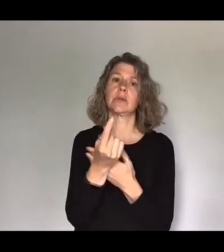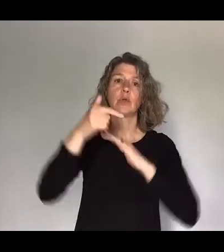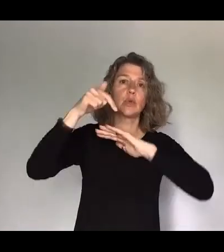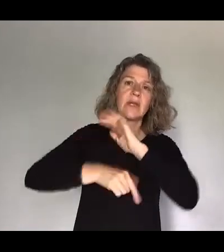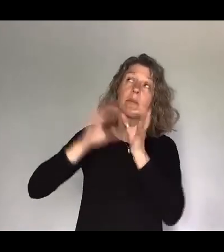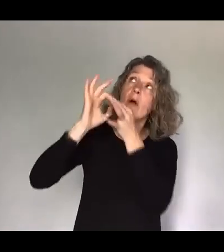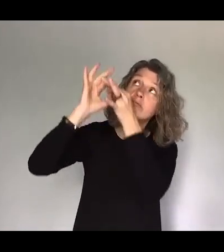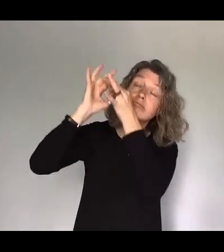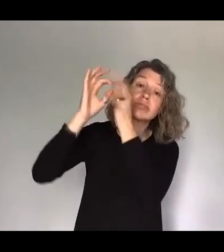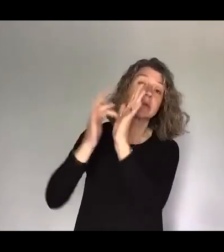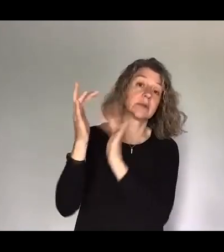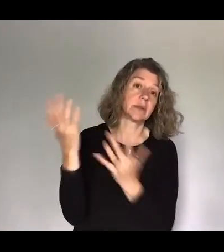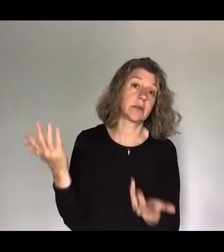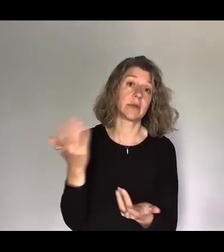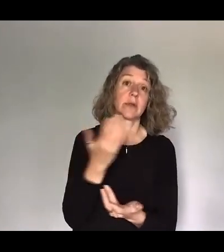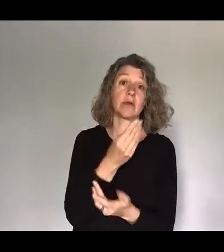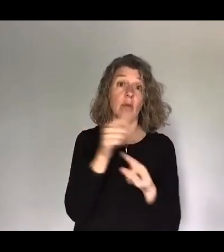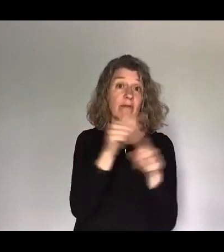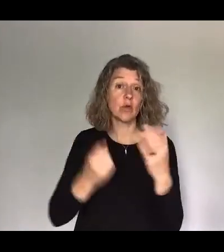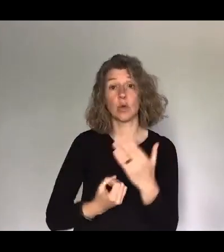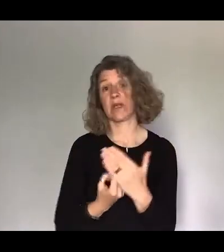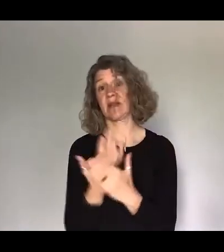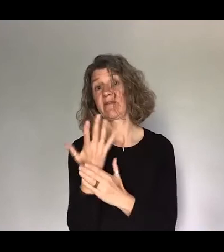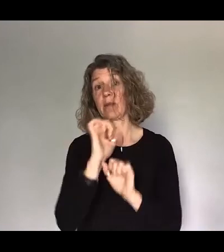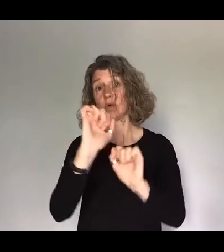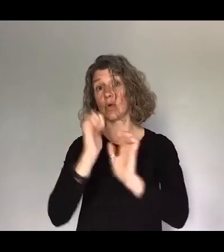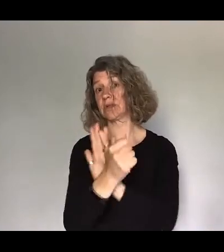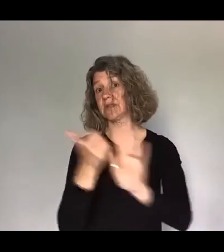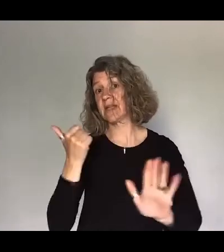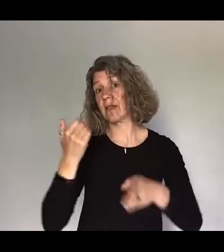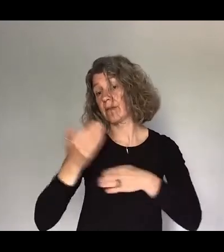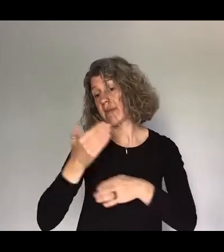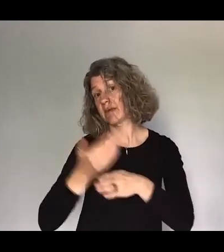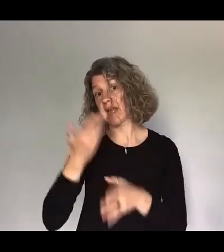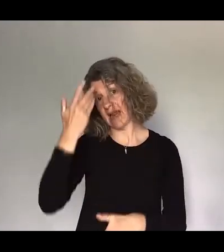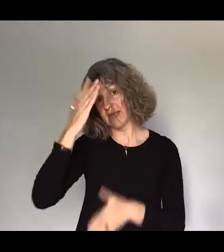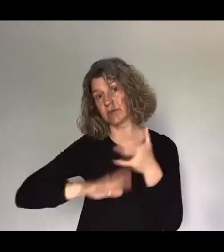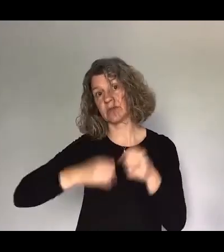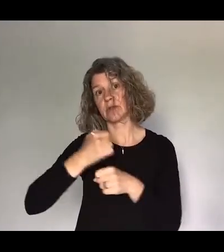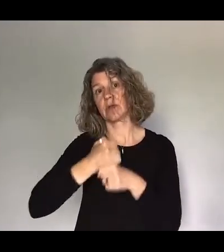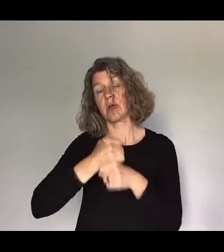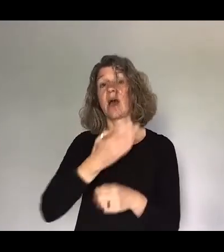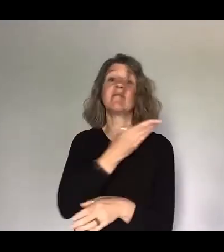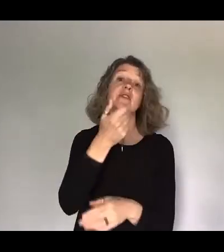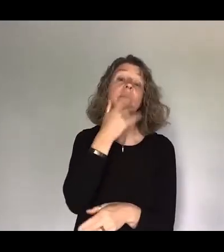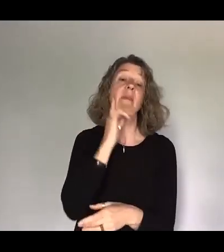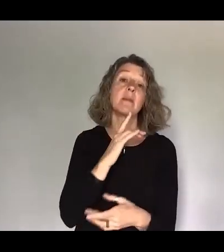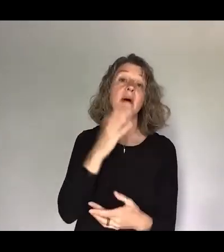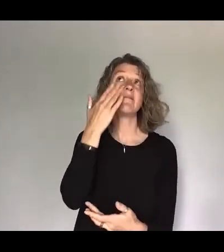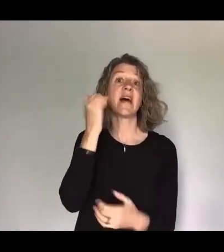Jesus. For some people, it's an opportunity to develop your gifts in a ministry and experiencing church. And then finally for some people, it's discovering your call. And maybe some of